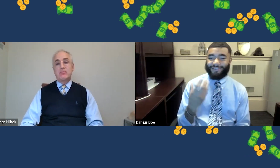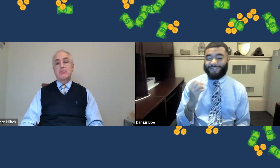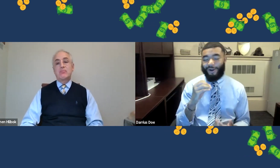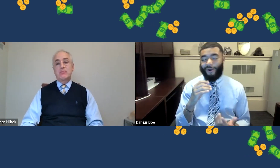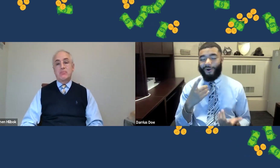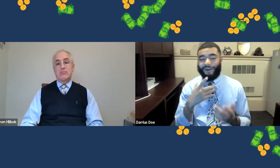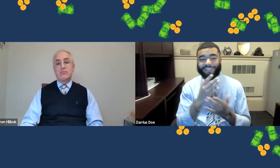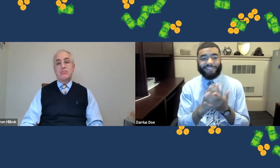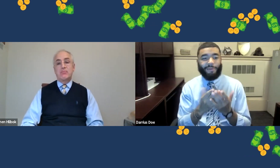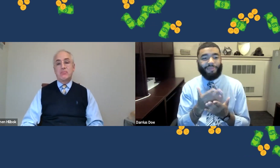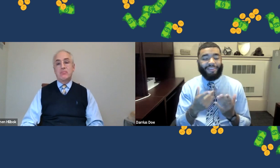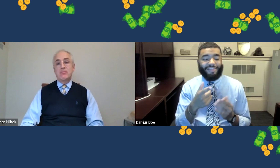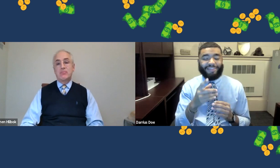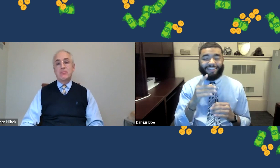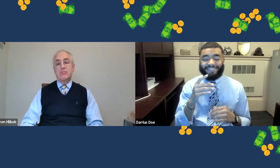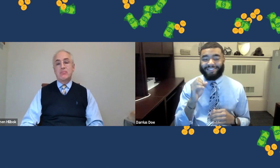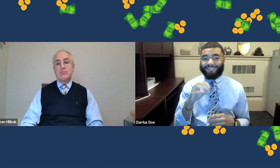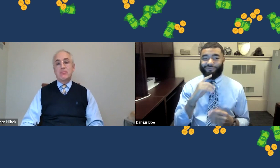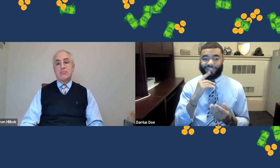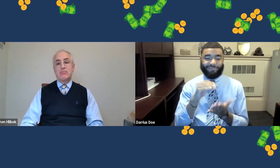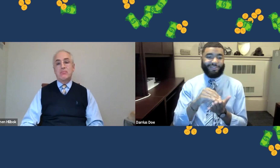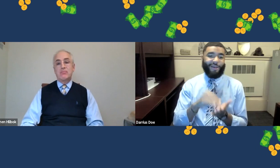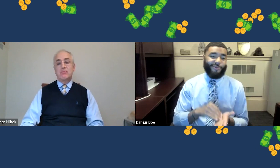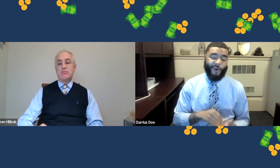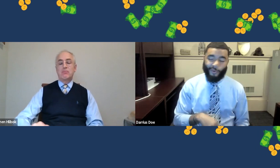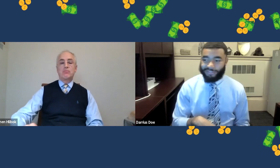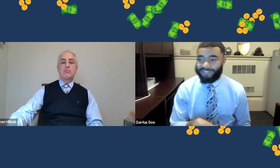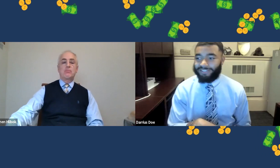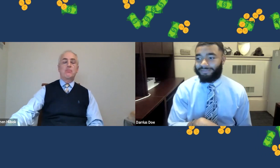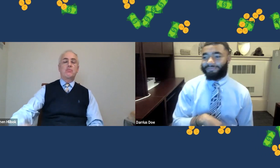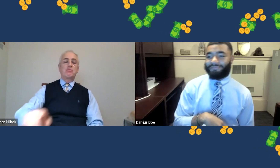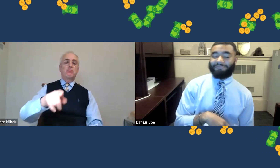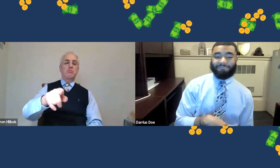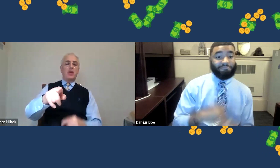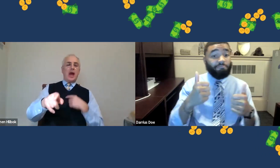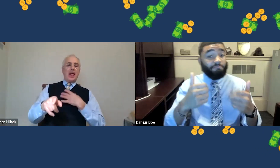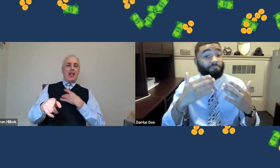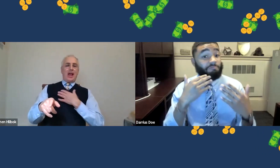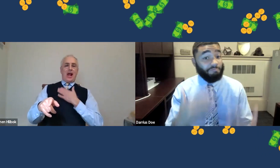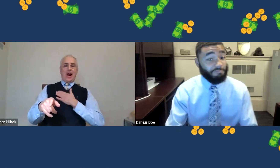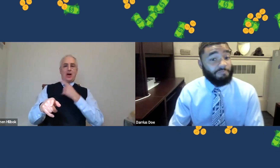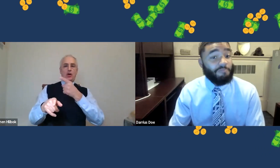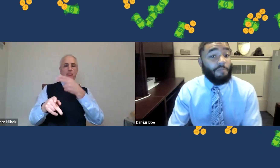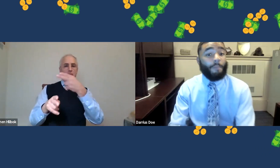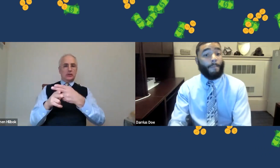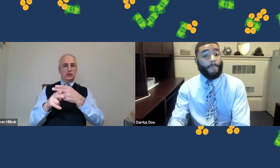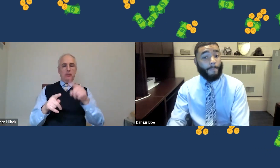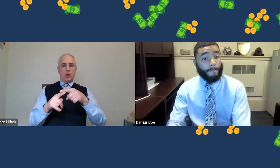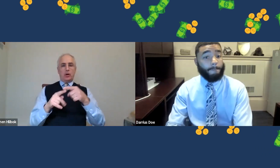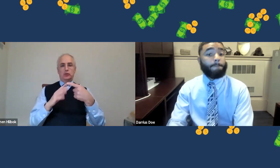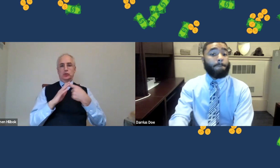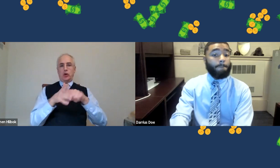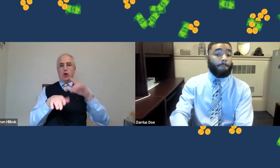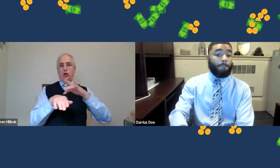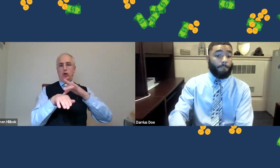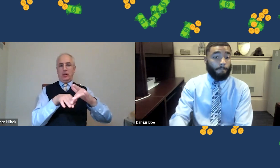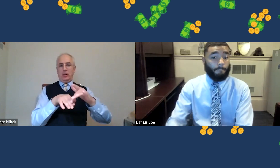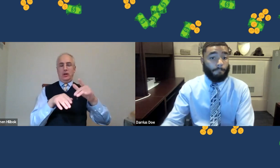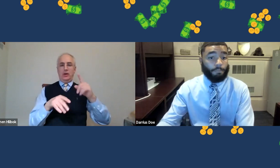situation you'll be in. So, you know, there are really some good things to take note of. And I'm glad that you